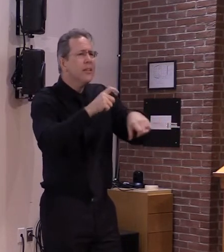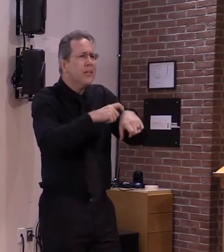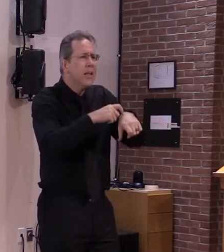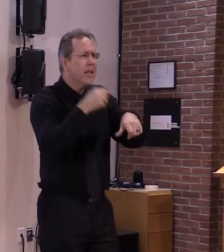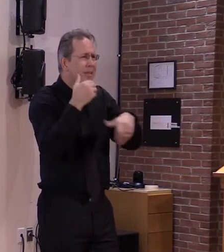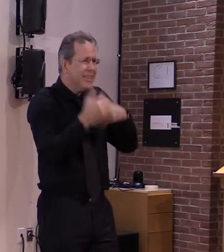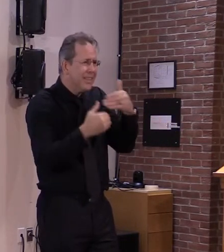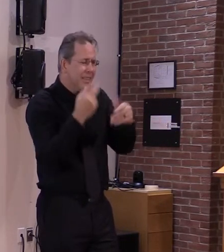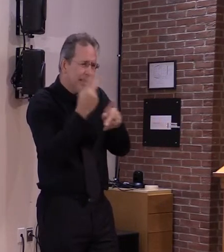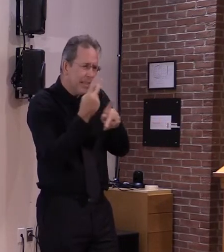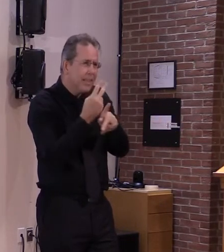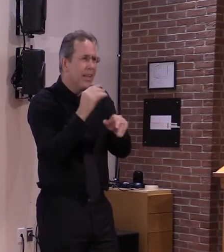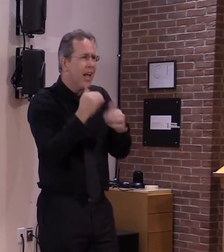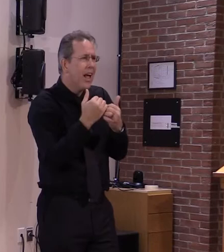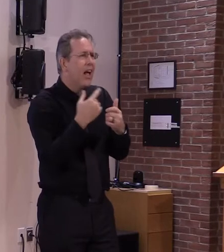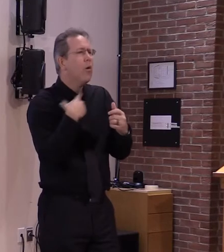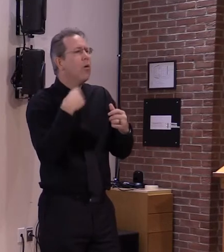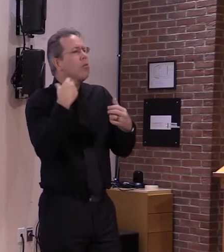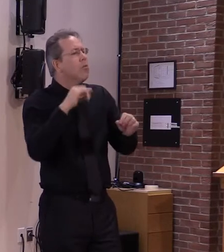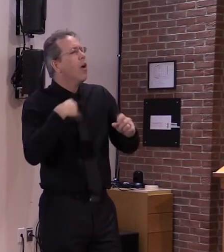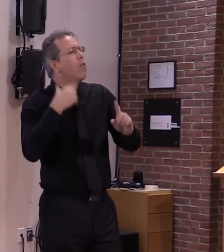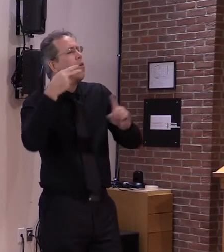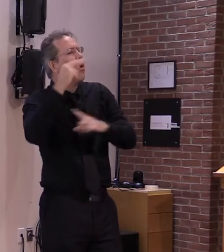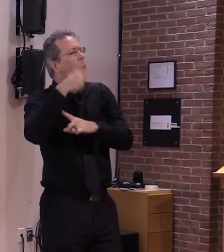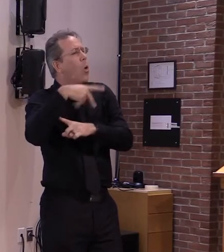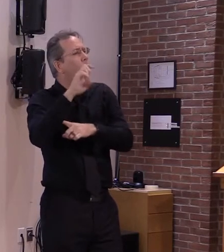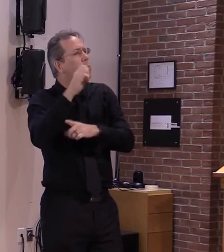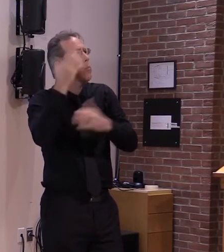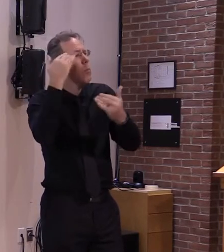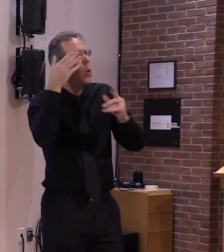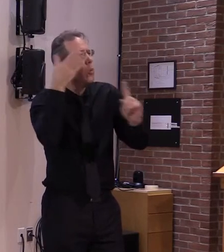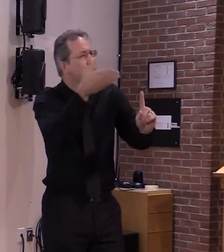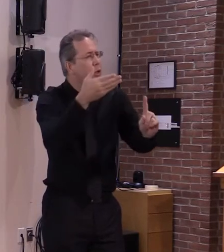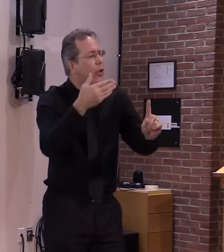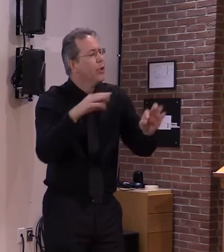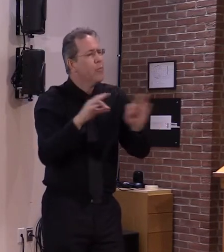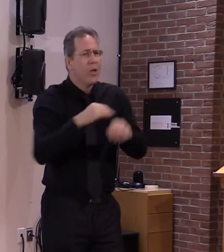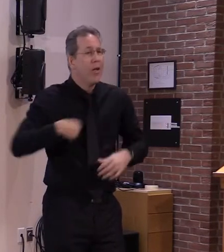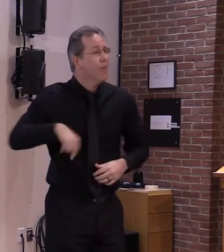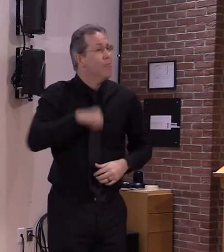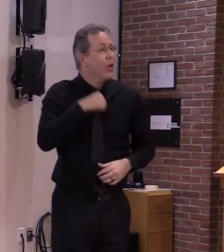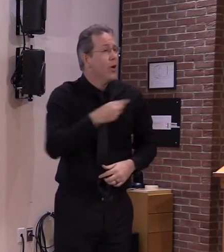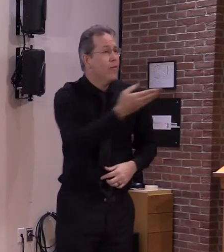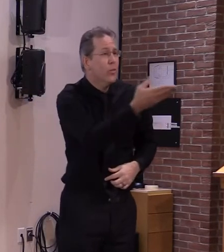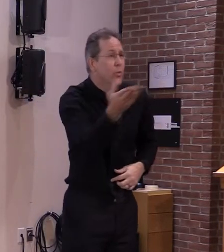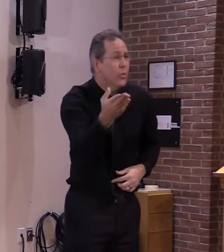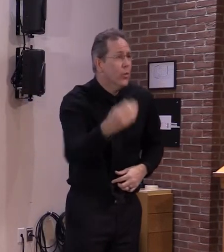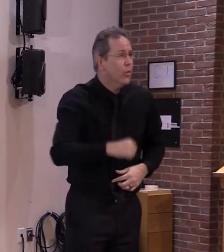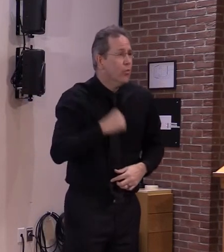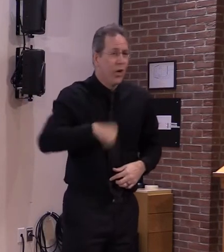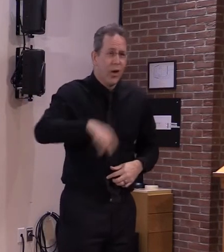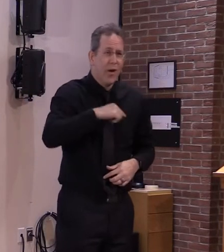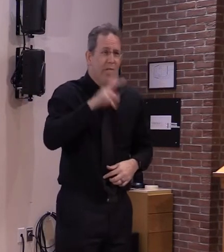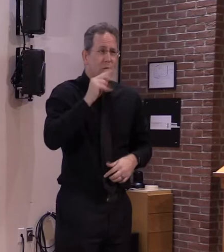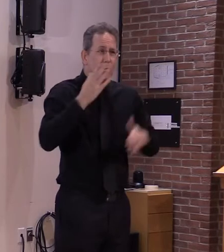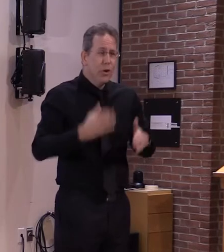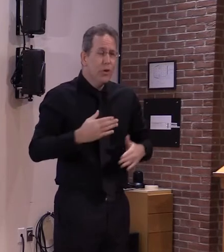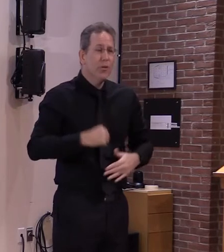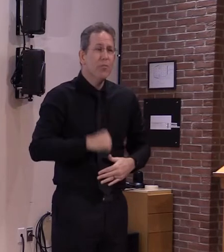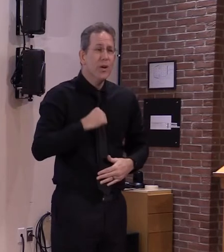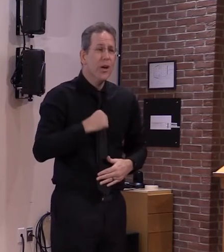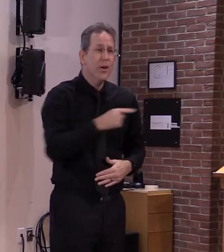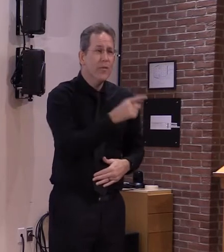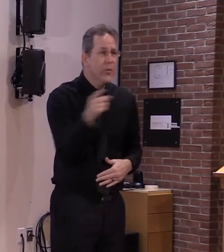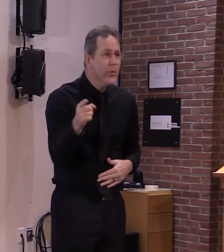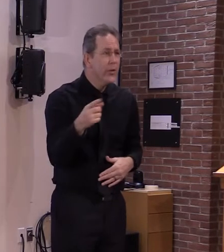Vermonters reward my faith in them as you know we launched the Vermont lights the way initiative to help brighten